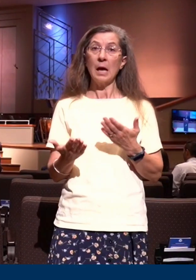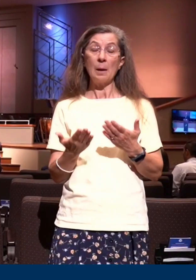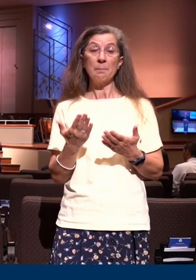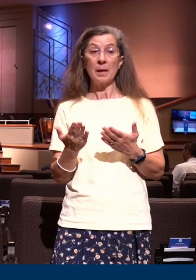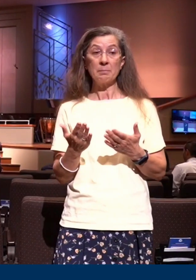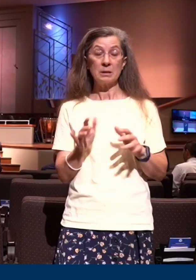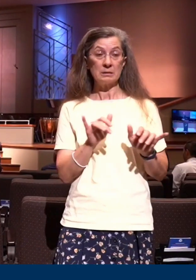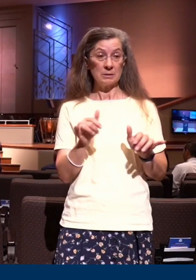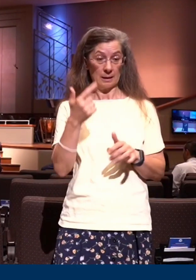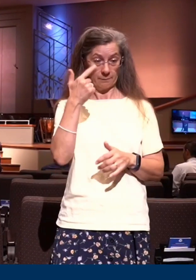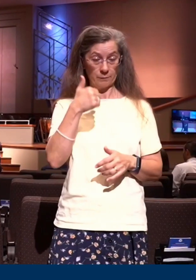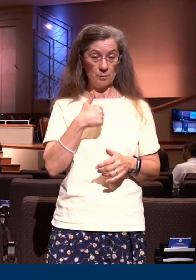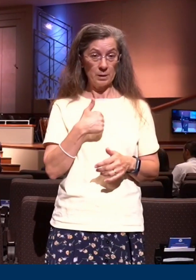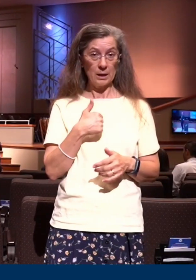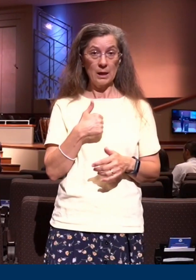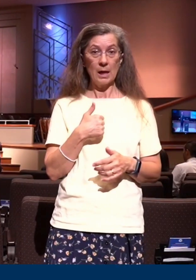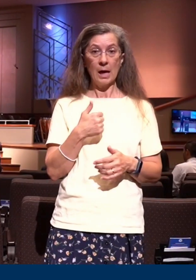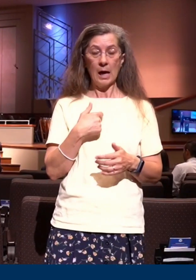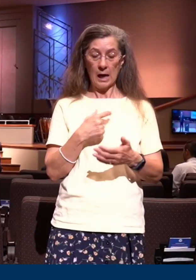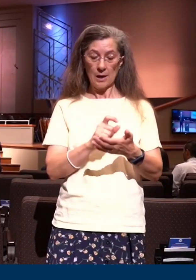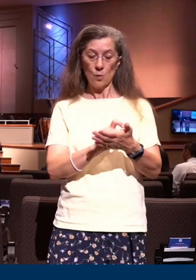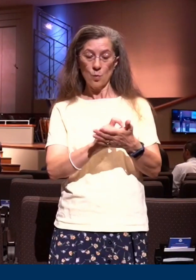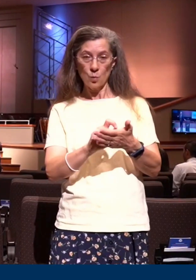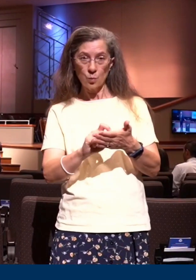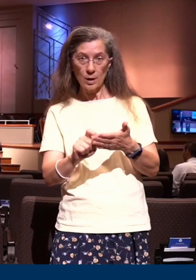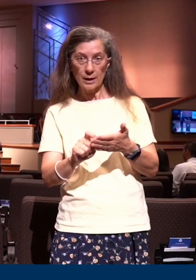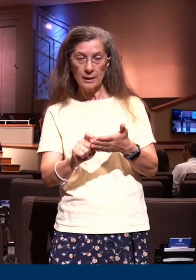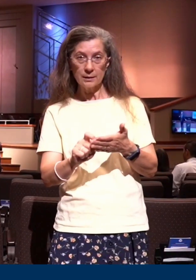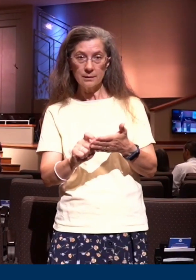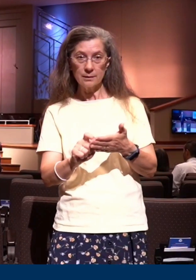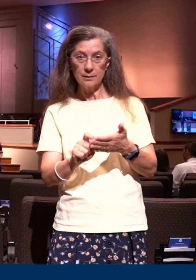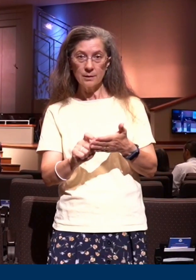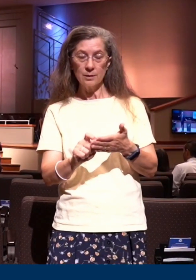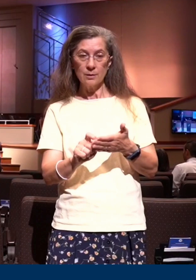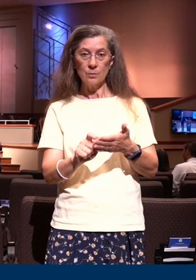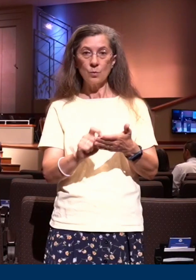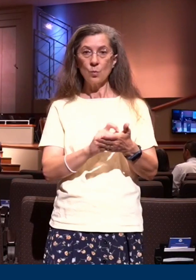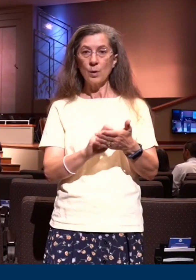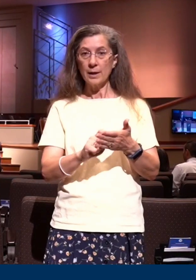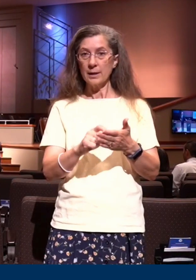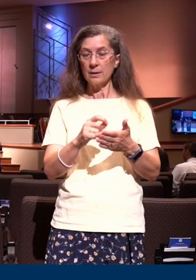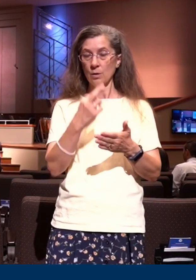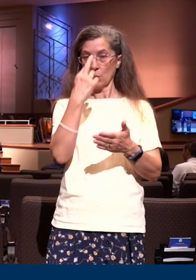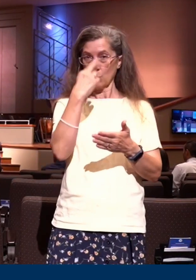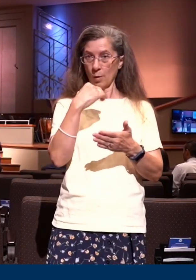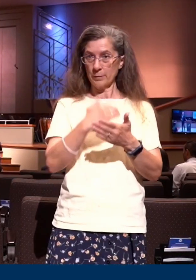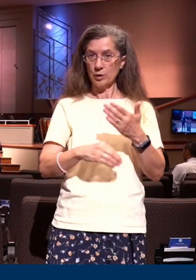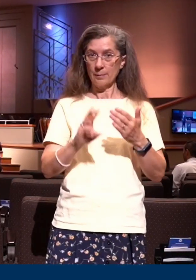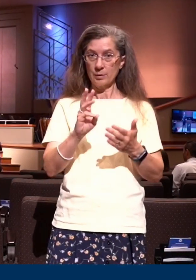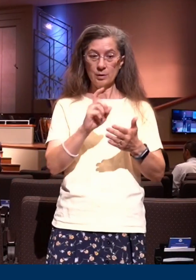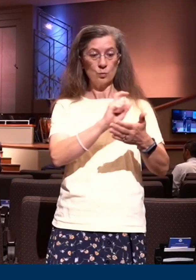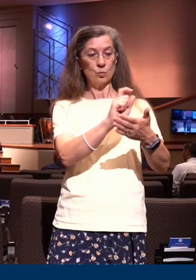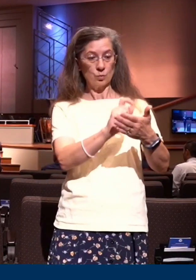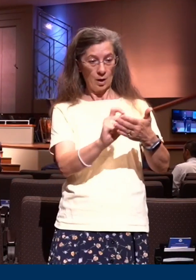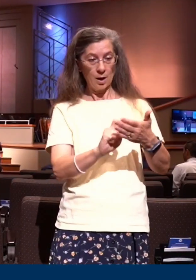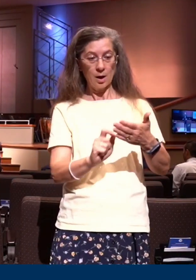in my life at occasion write out the book the chapter of Romans 6 go ahead and write out each of the verses